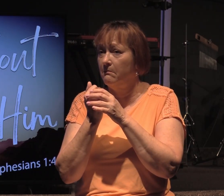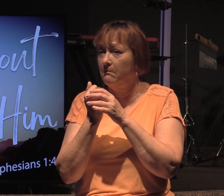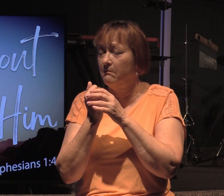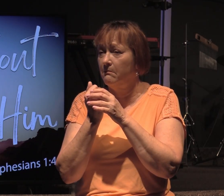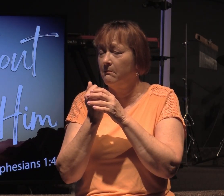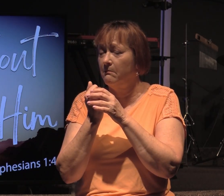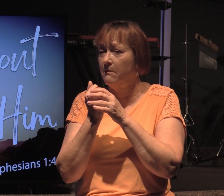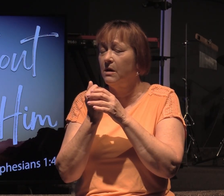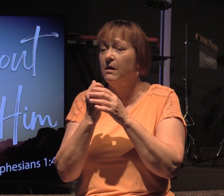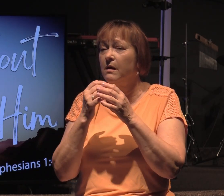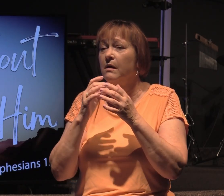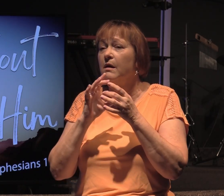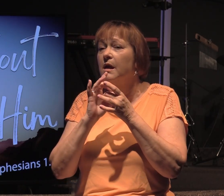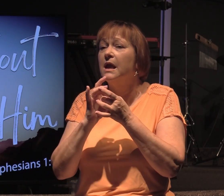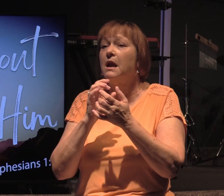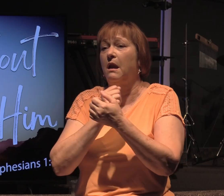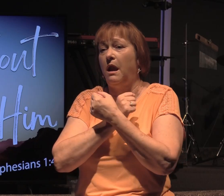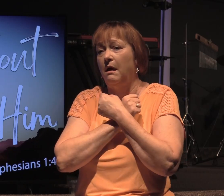in love.